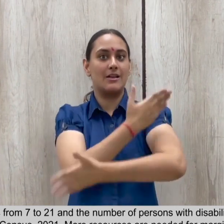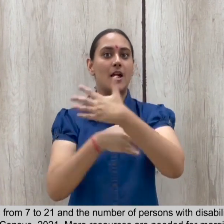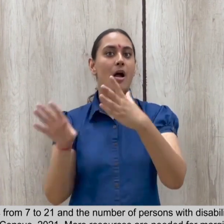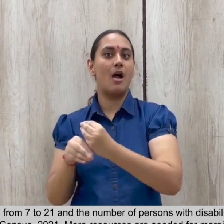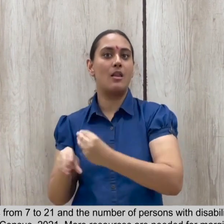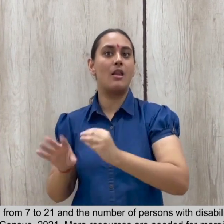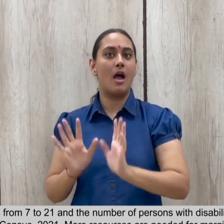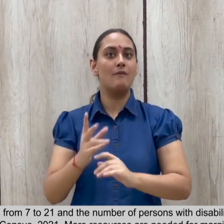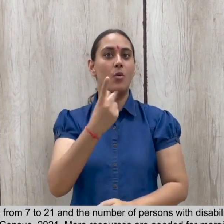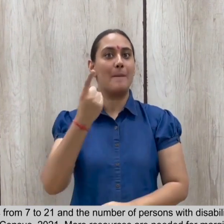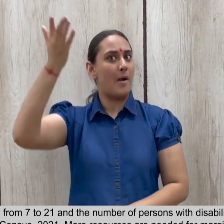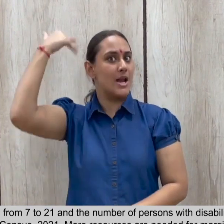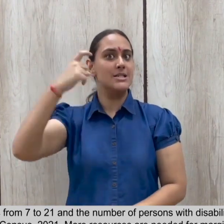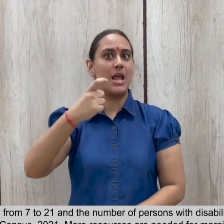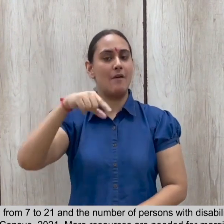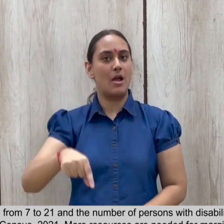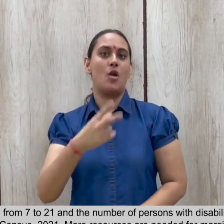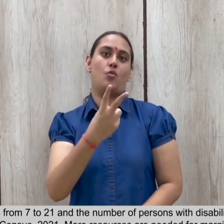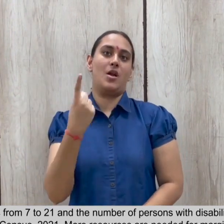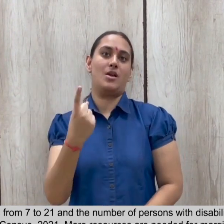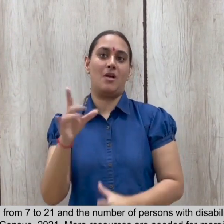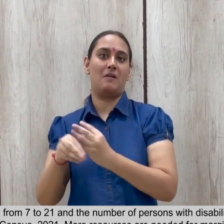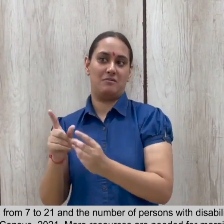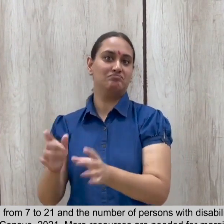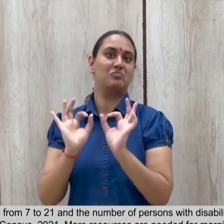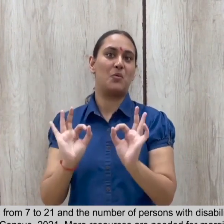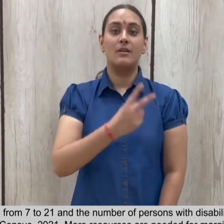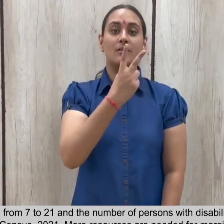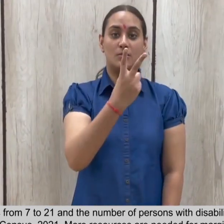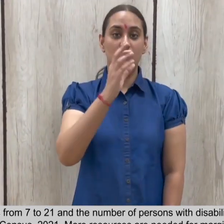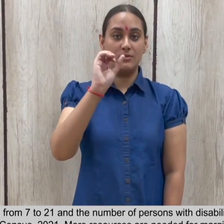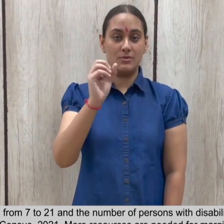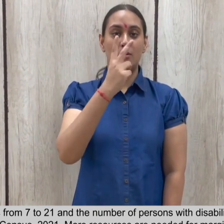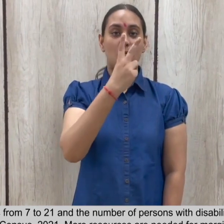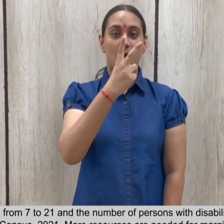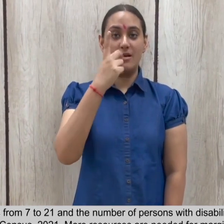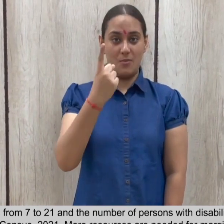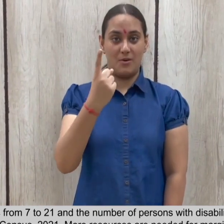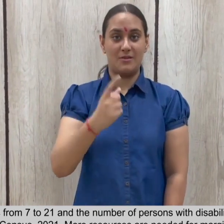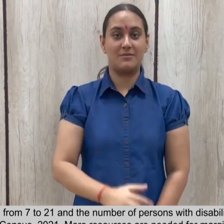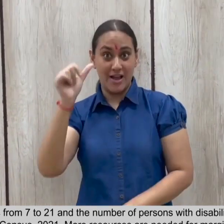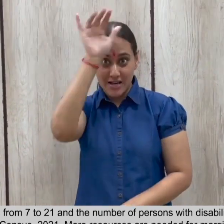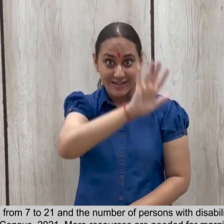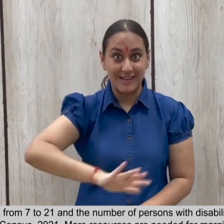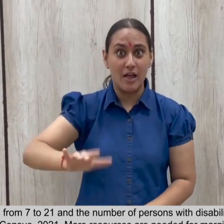15.5% of the persons with disabilities is expected to be much higher in the coming census